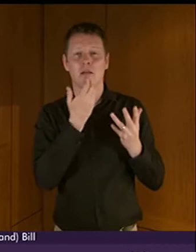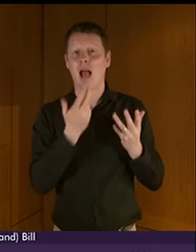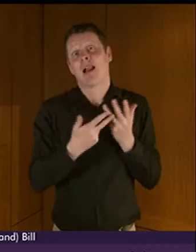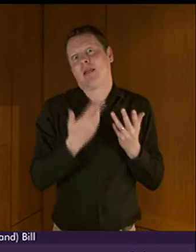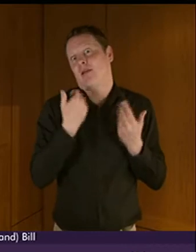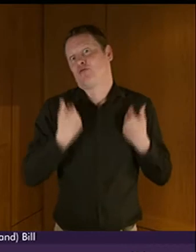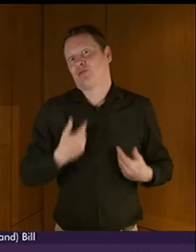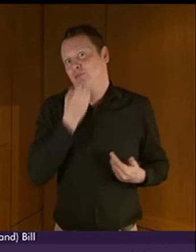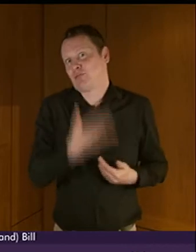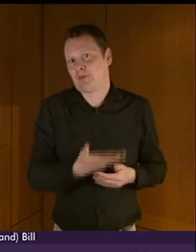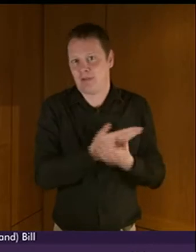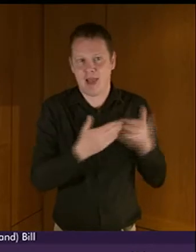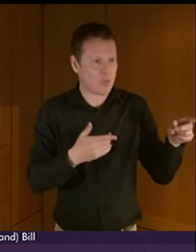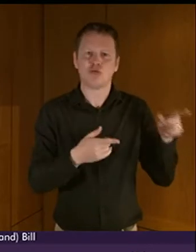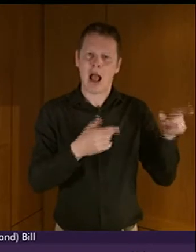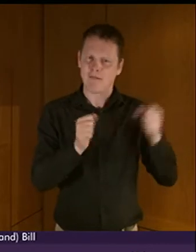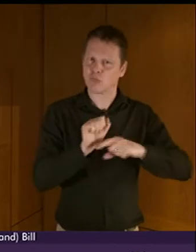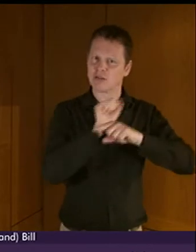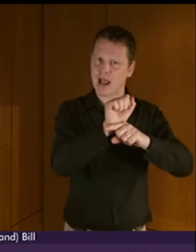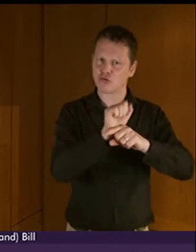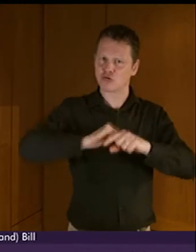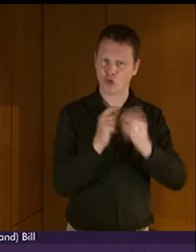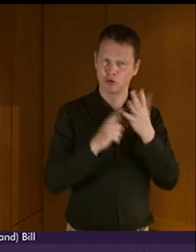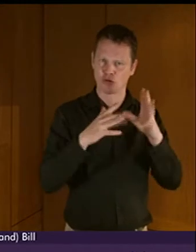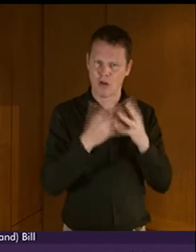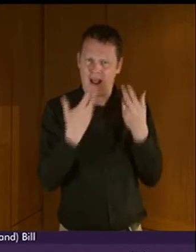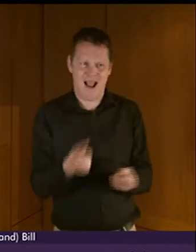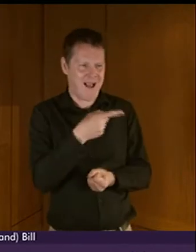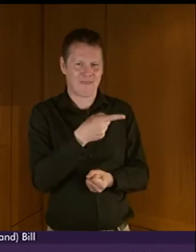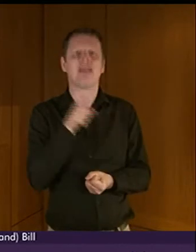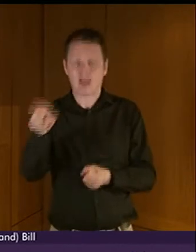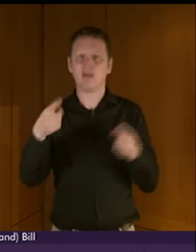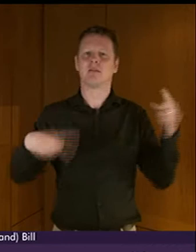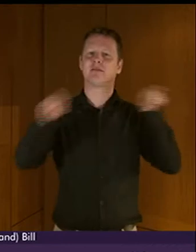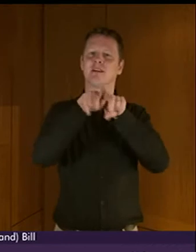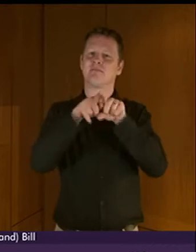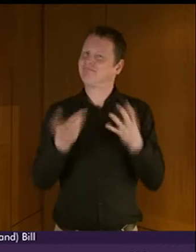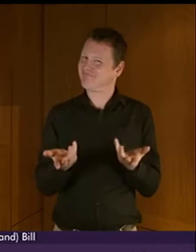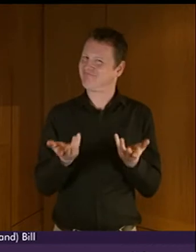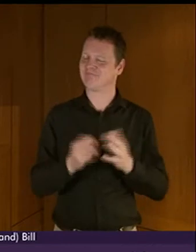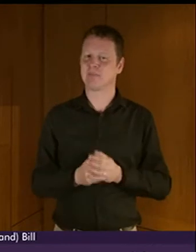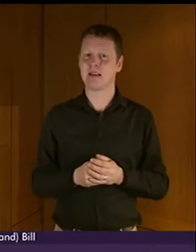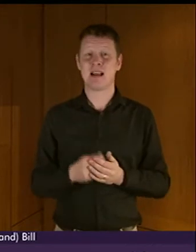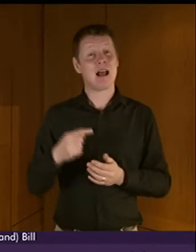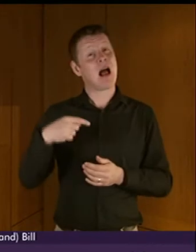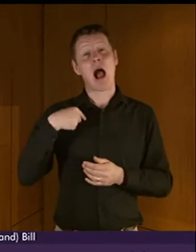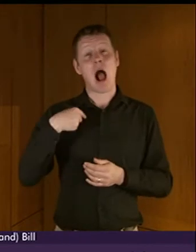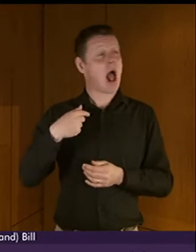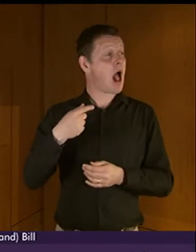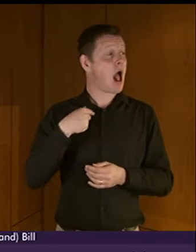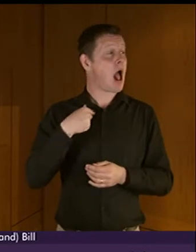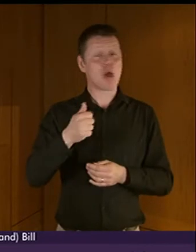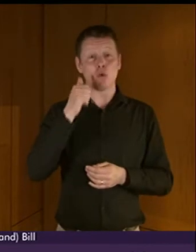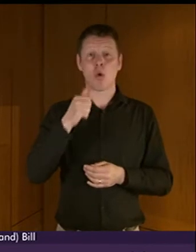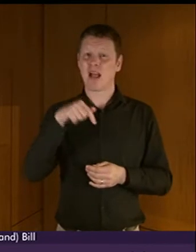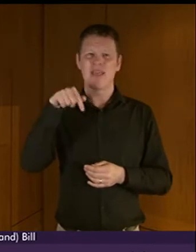which has a measure of protection in Scottish law. I know that we are not approaching this issue principally